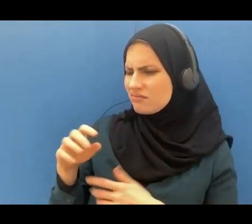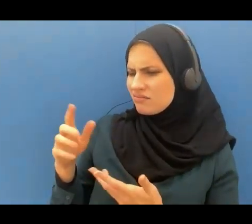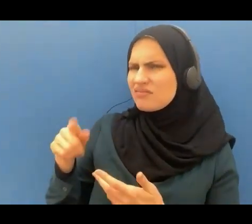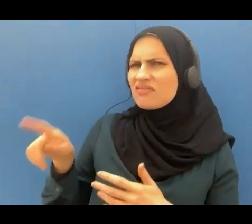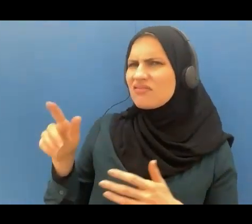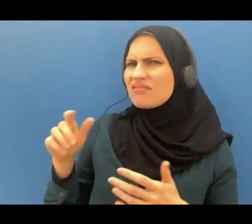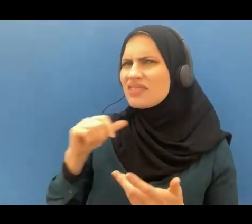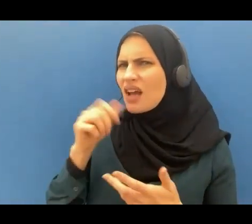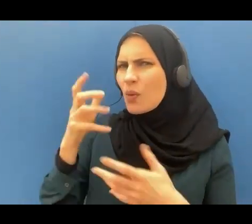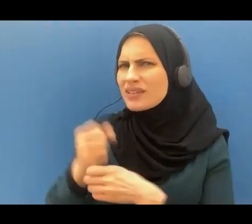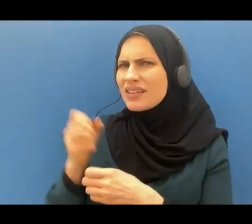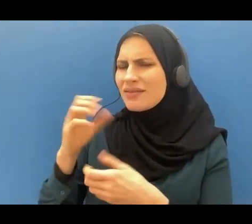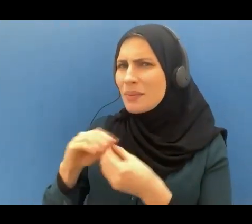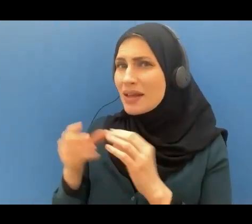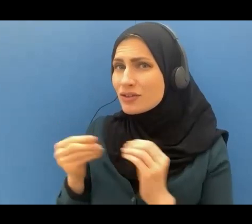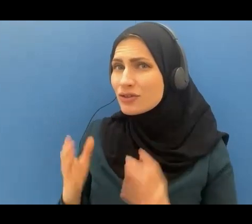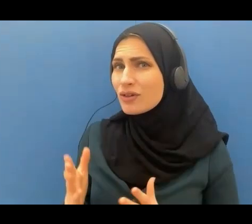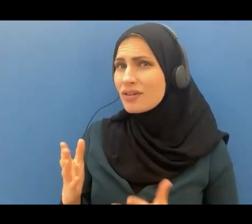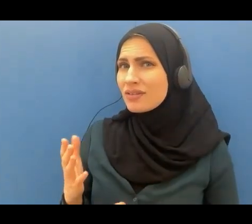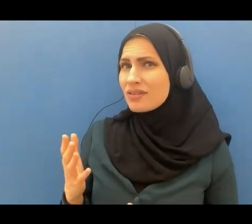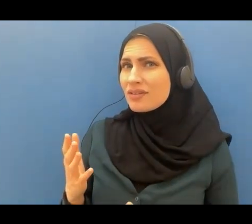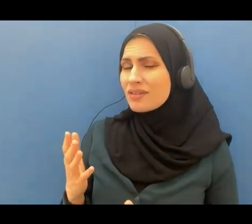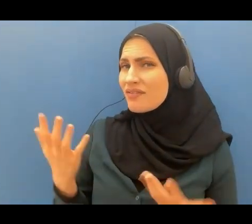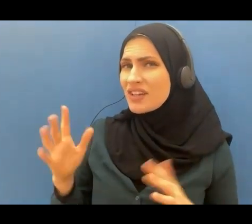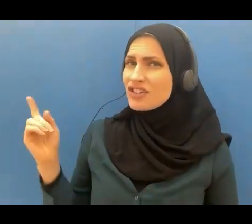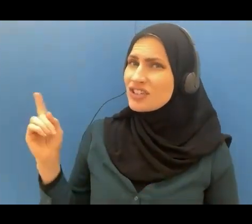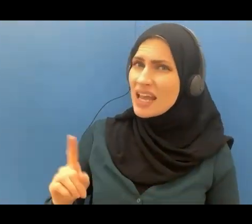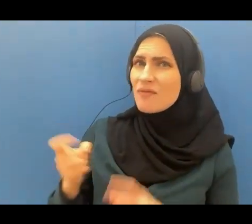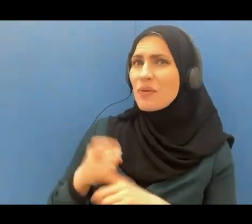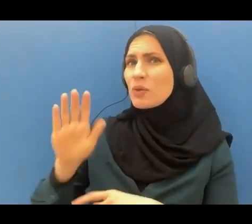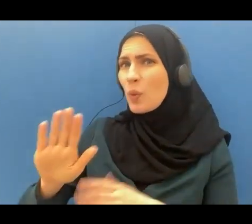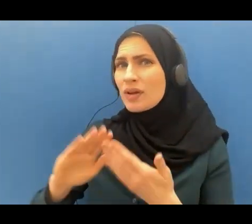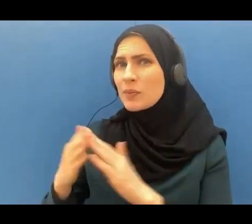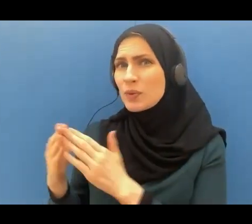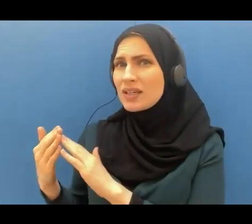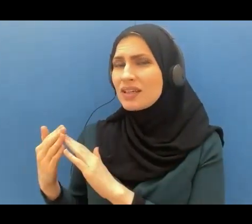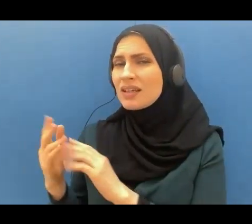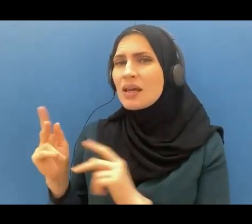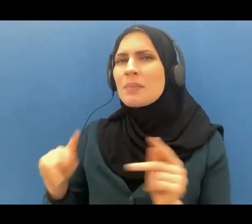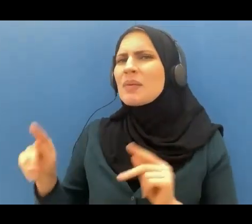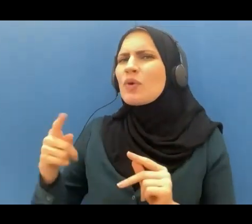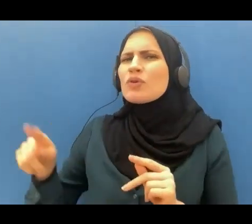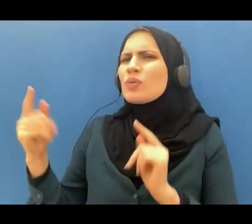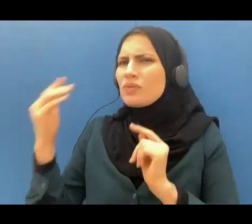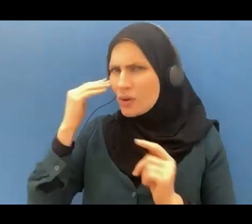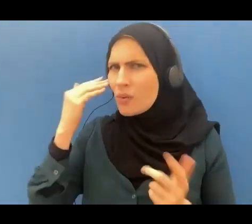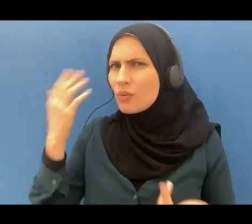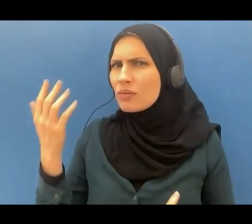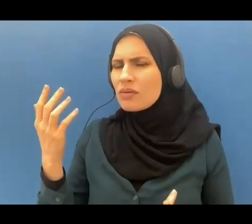messengers that came from your own community people that you knew you grew up with